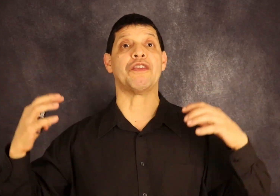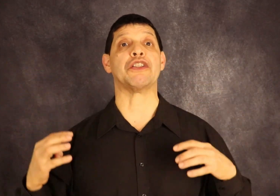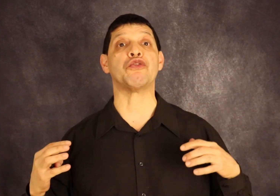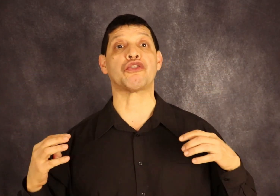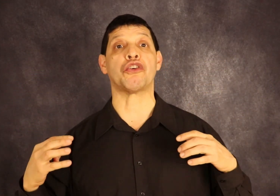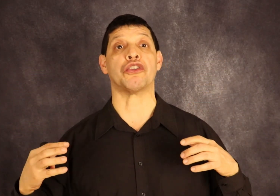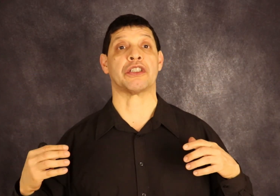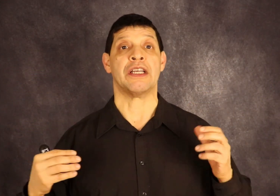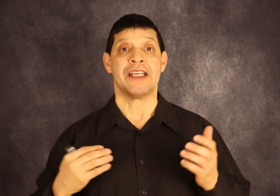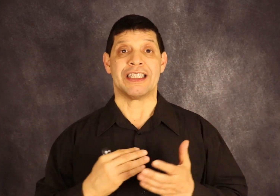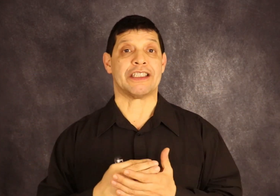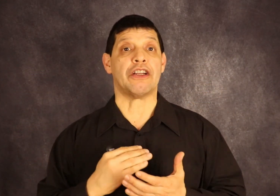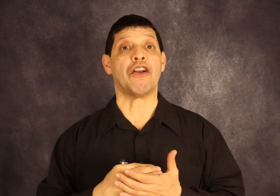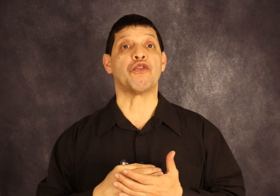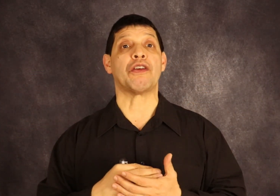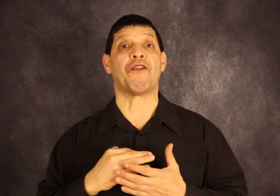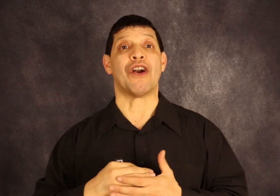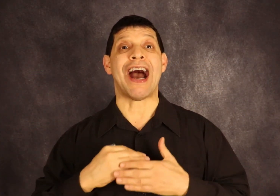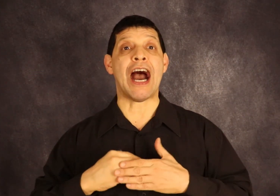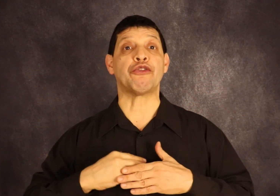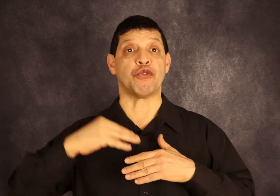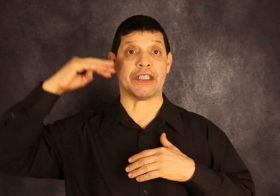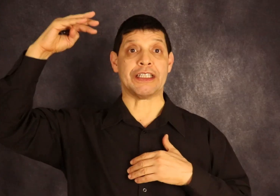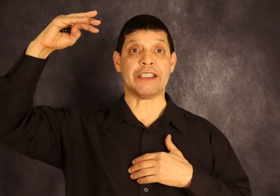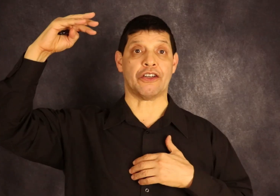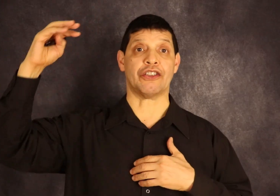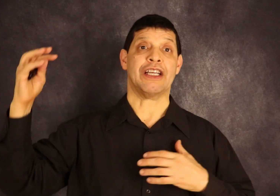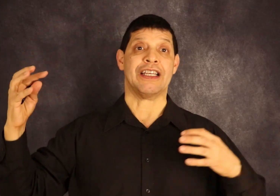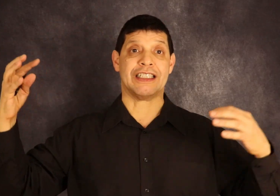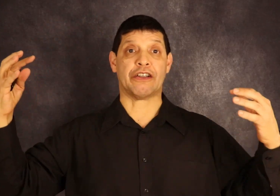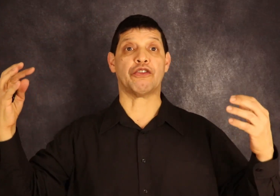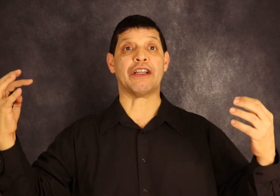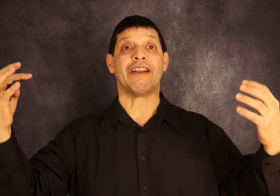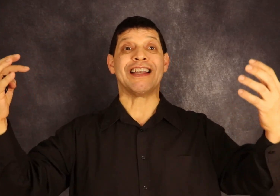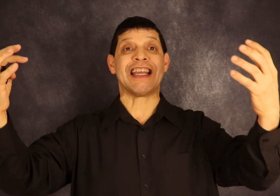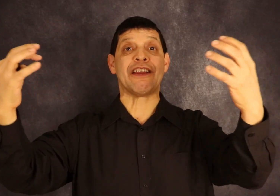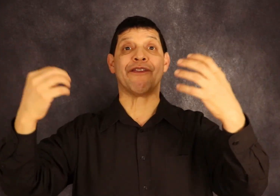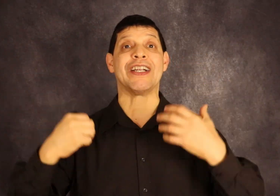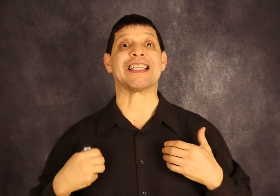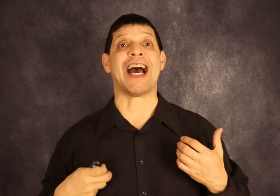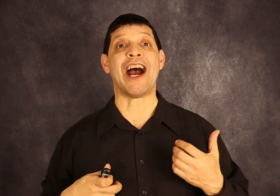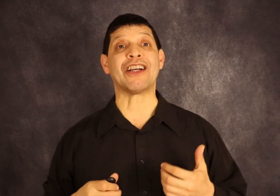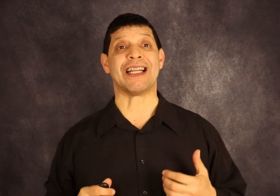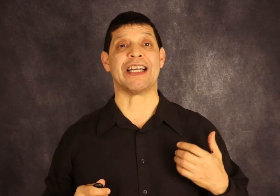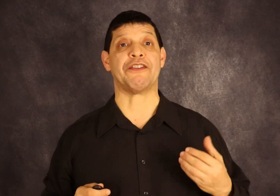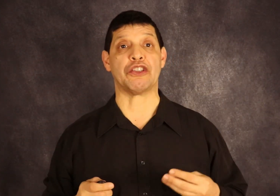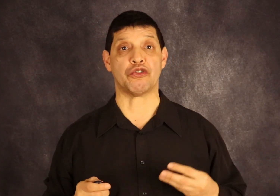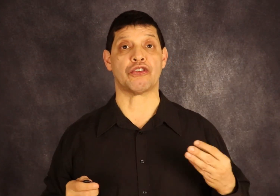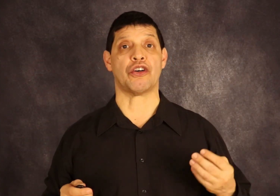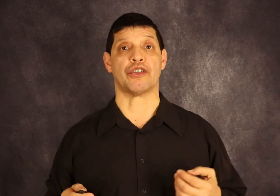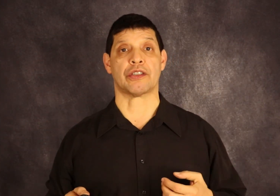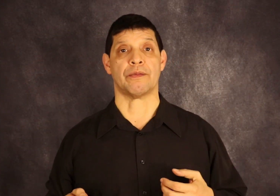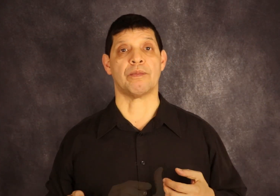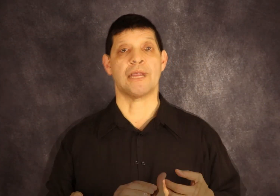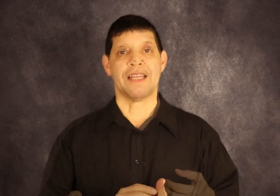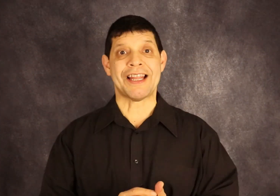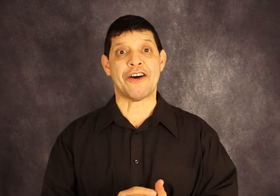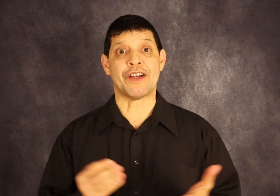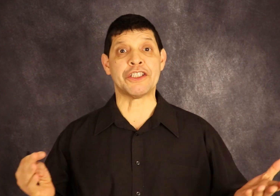reduce costs. He's not looking for how to increase costs. He's looking the inverse. How can I reduce costs? Now, let's